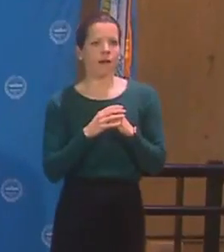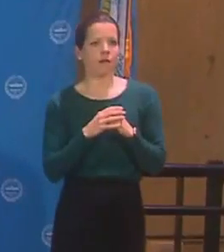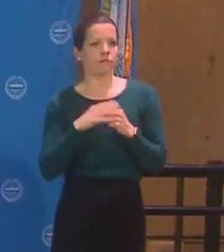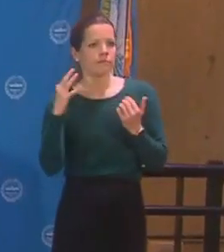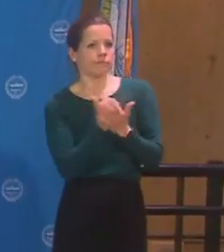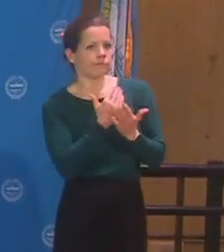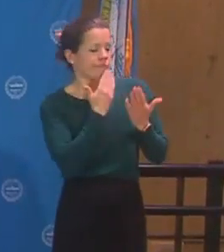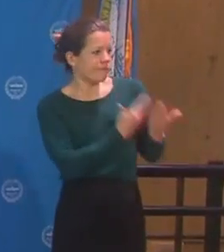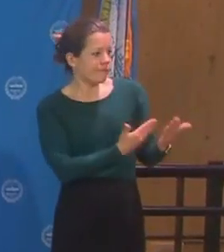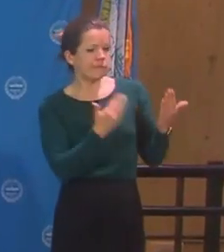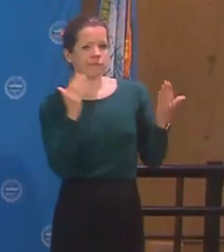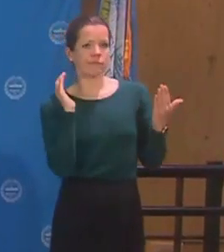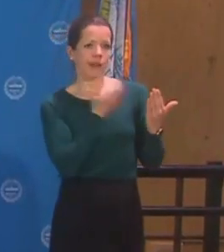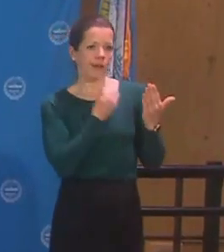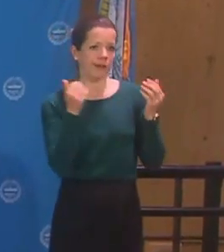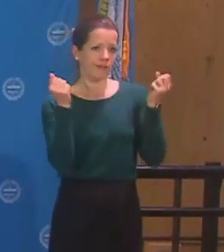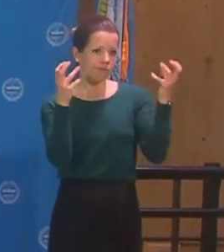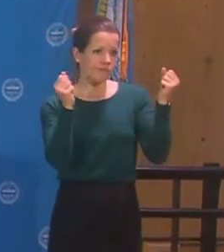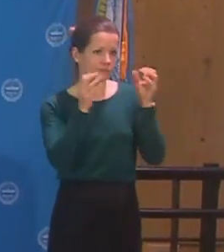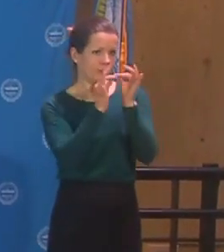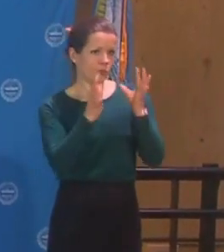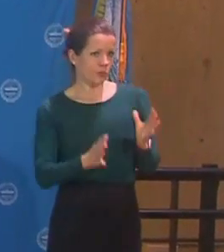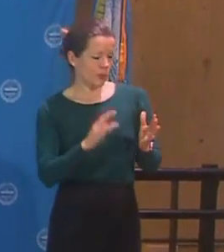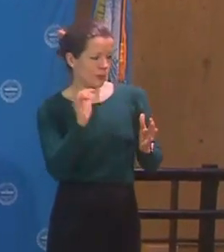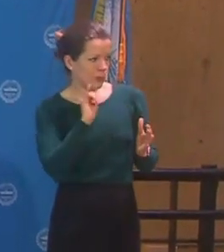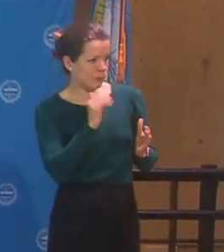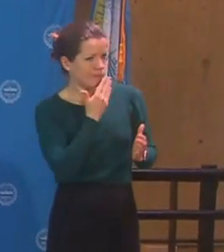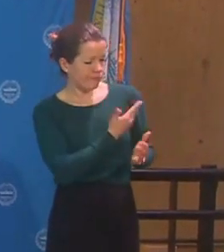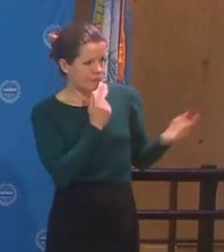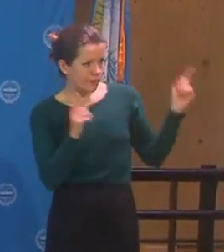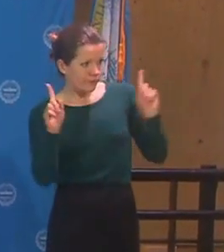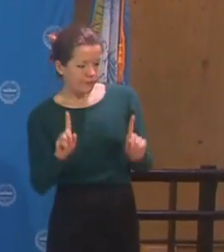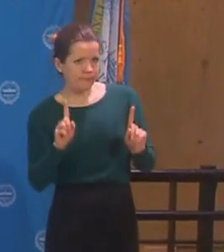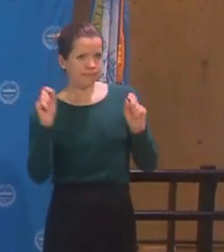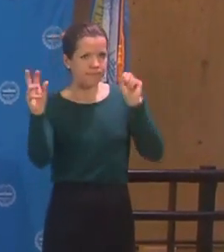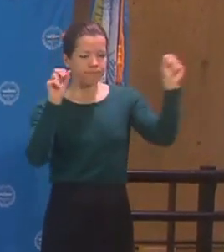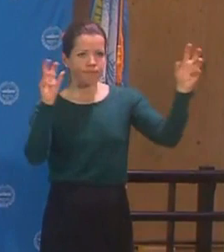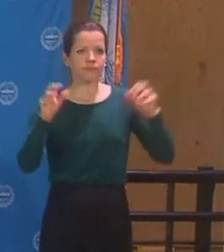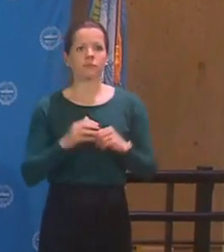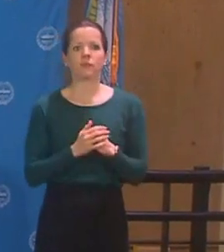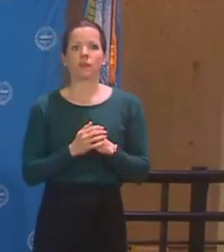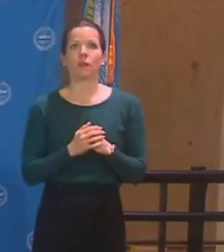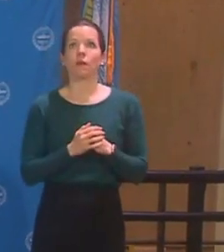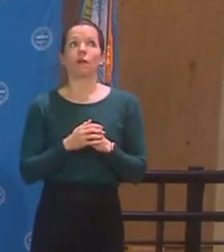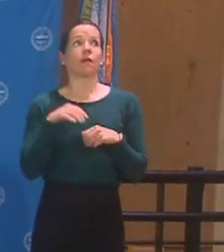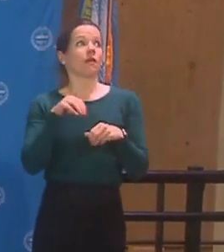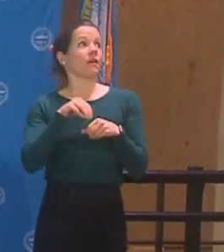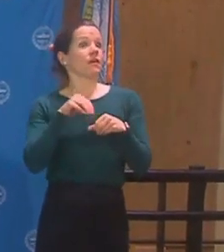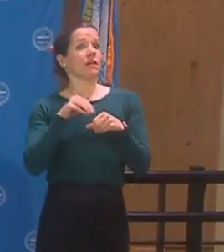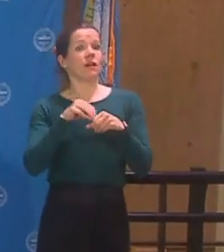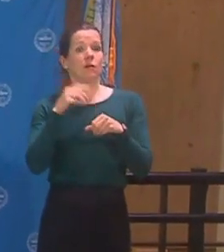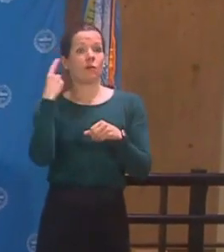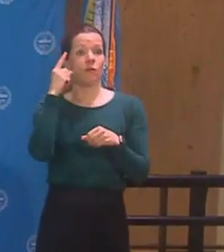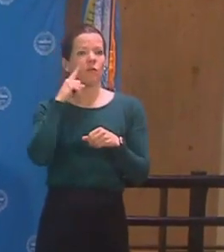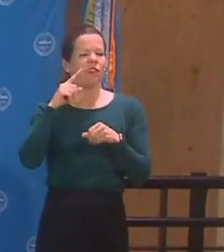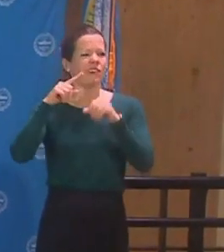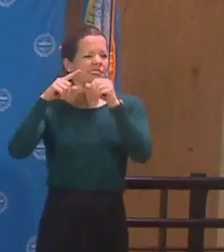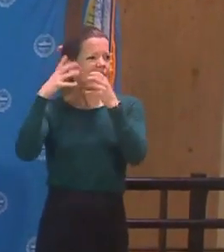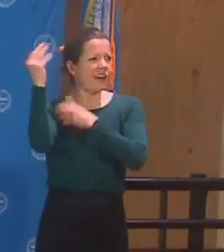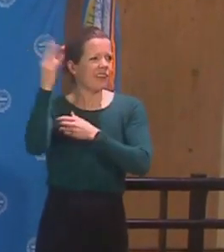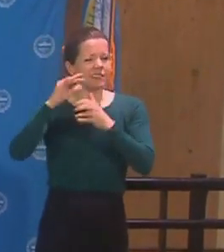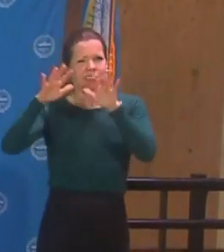Good afternoon, I'm Liam Martin. Boston Mayor Marty Walsh is giving an update on the city's response to the coronavirus. Let's listen in. The inclement weather, so